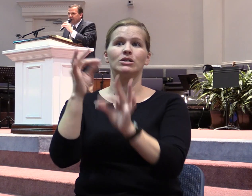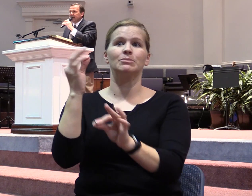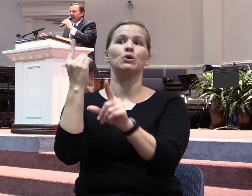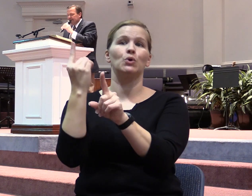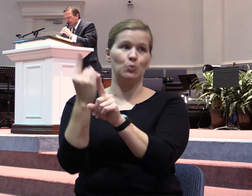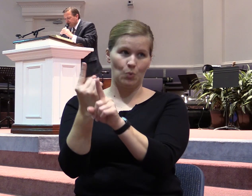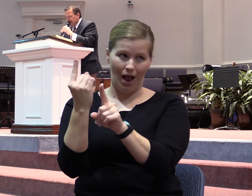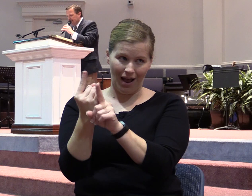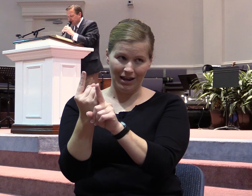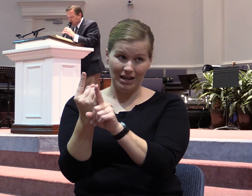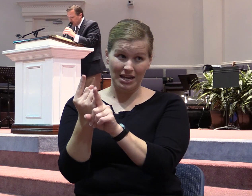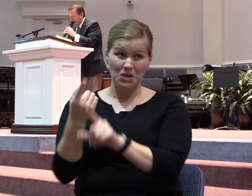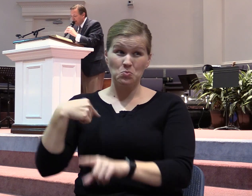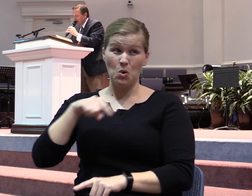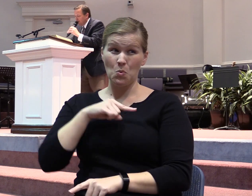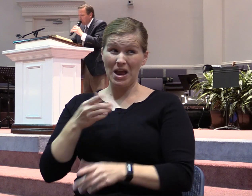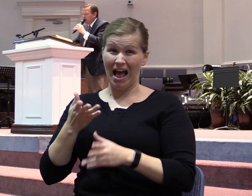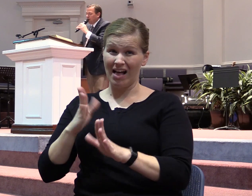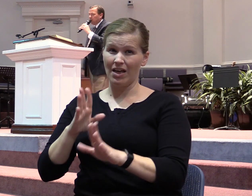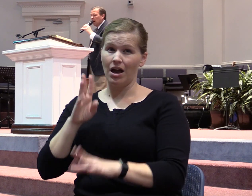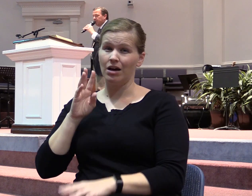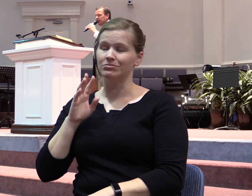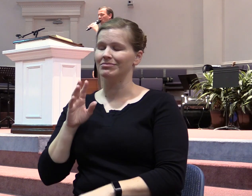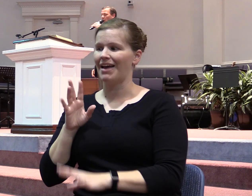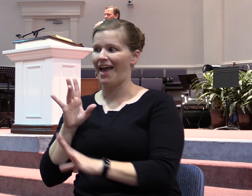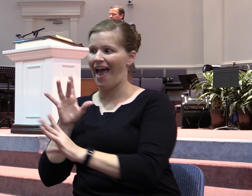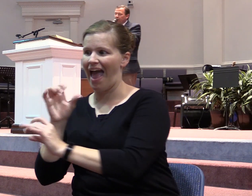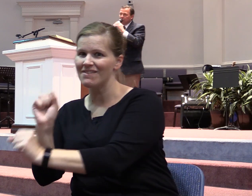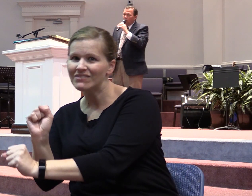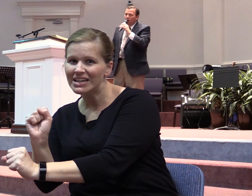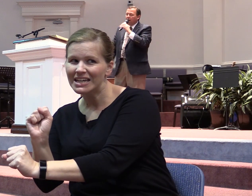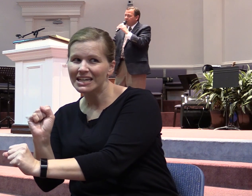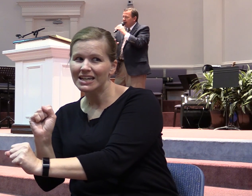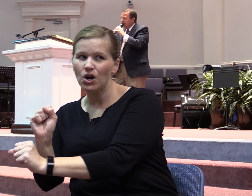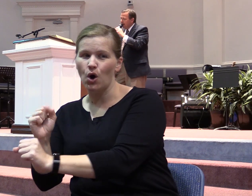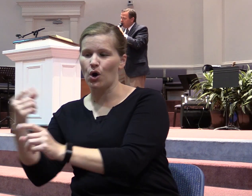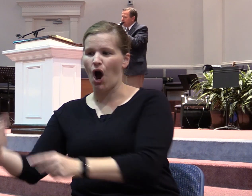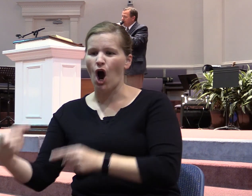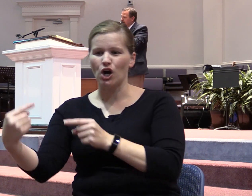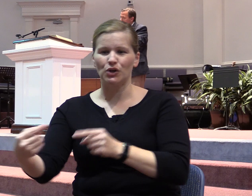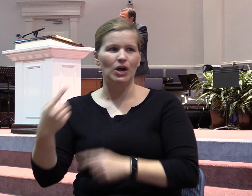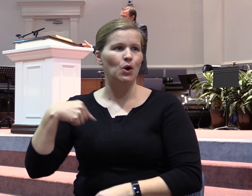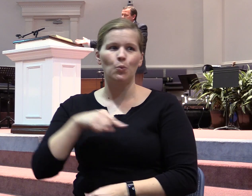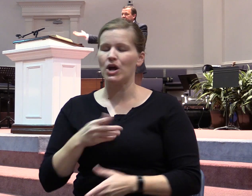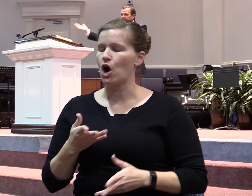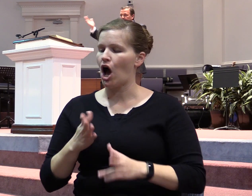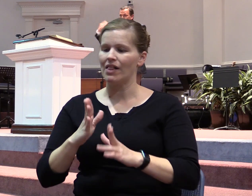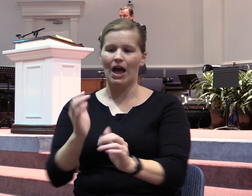envy and strife, then we are propping open the door for everything else to enter in.